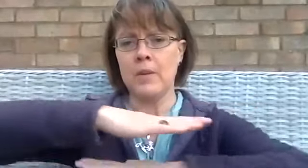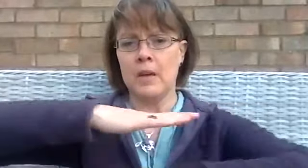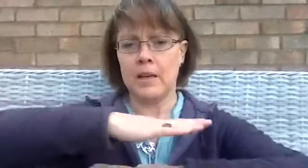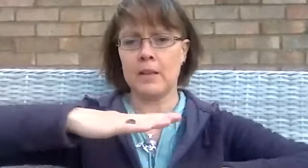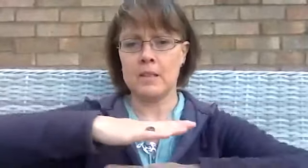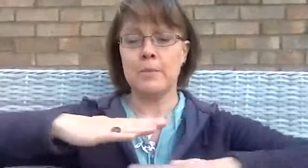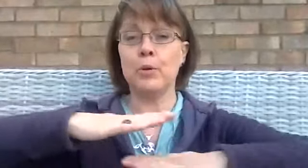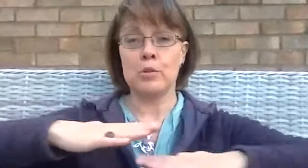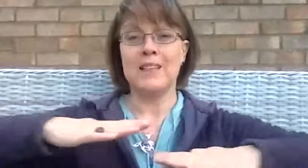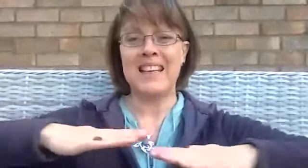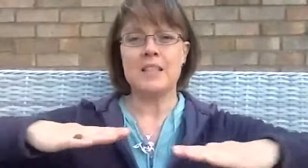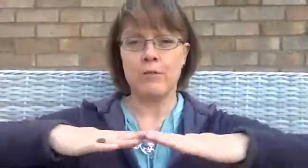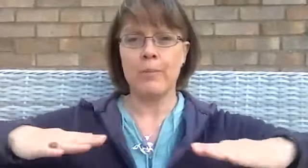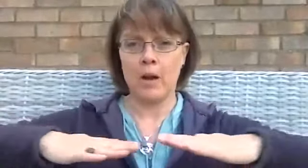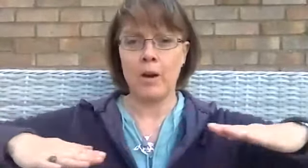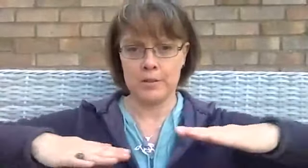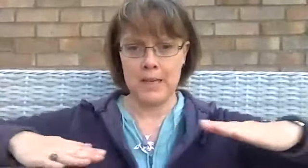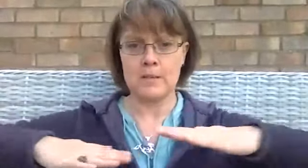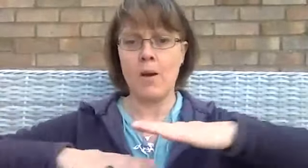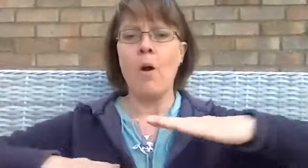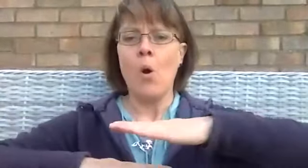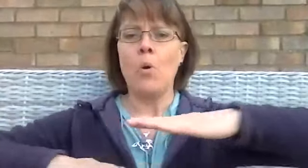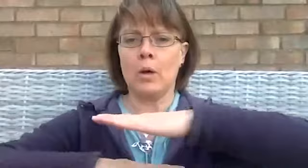now we're gonna support and release from the heart center okay